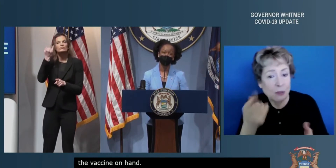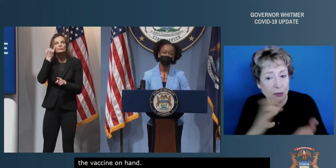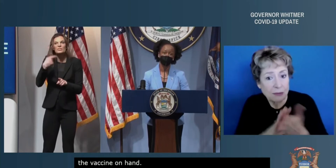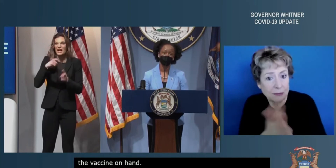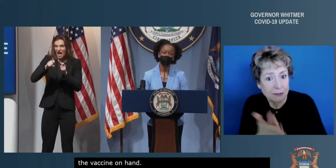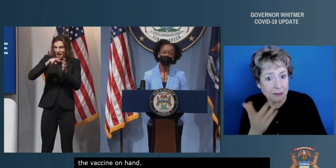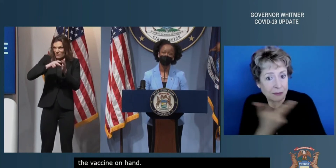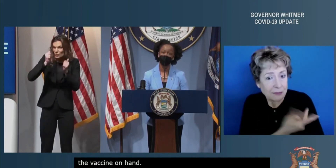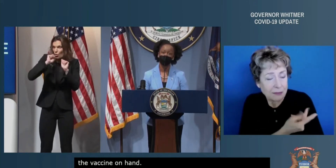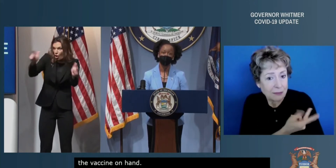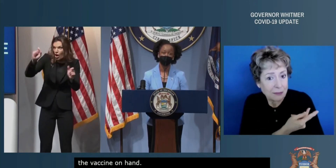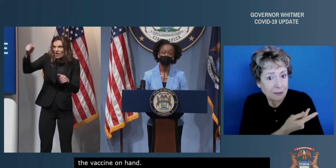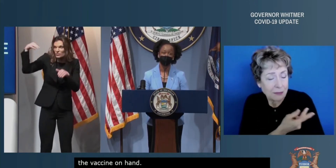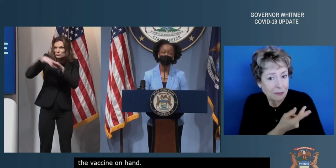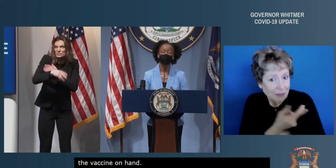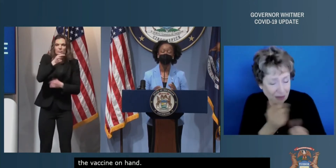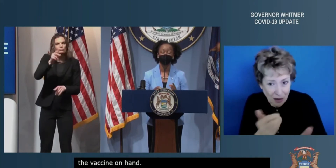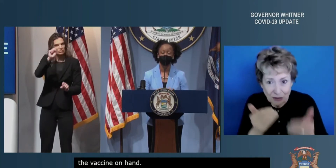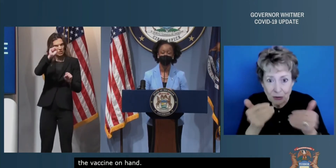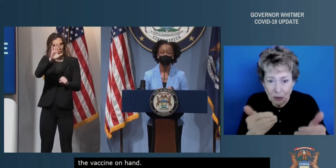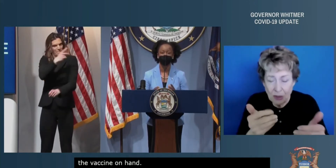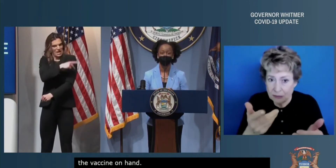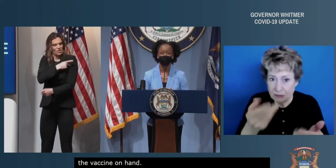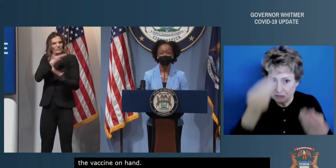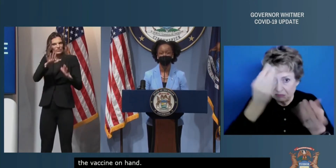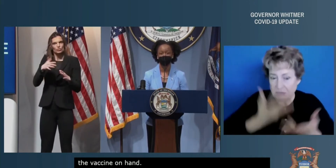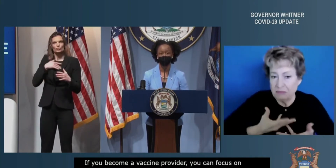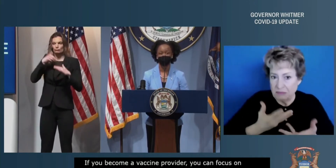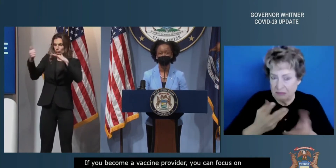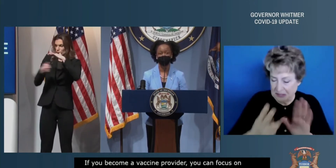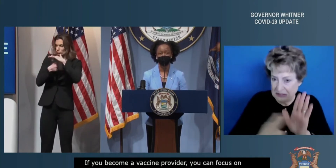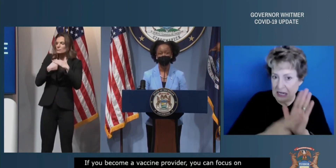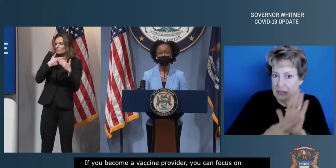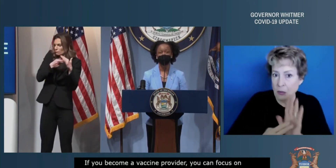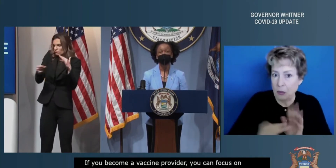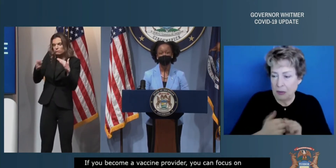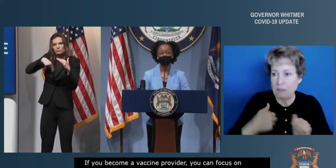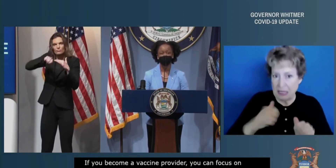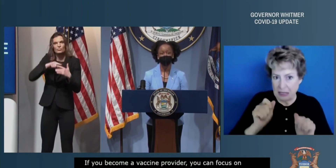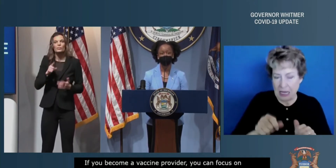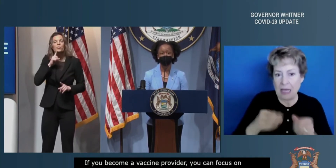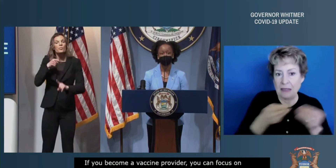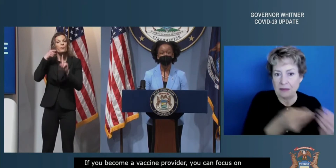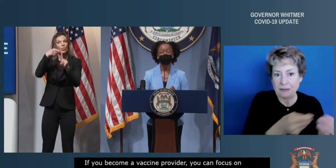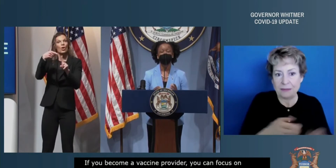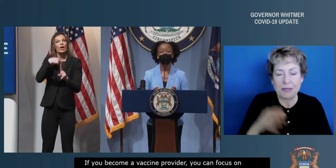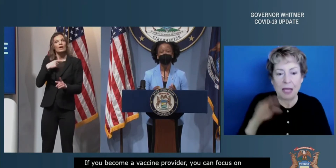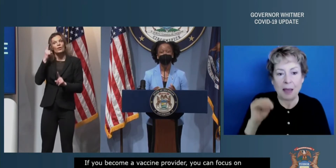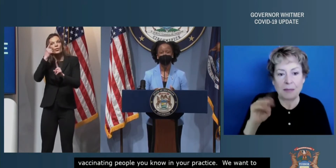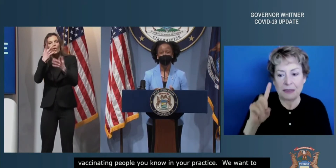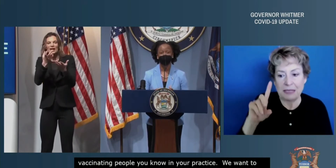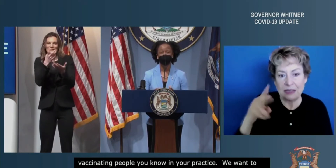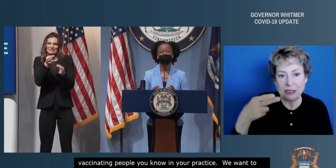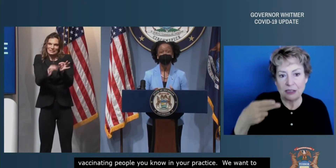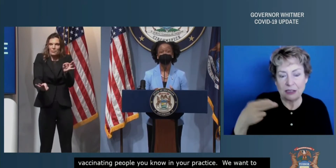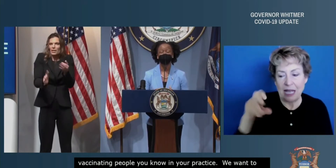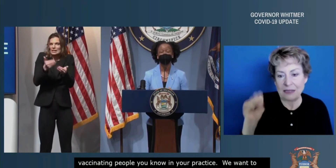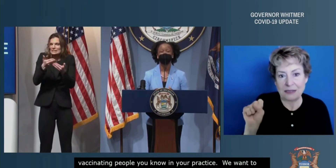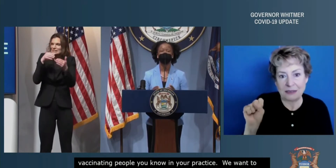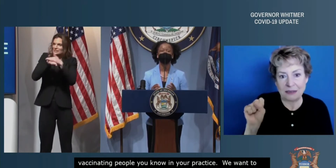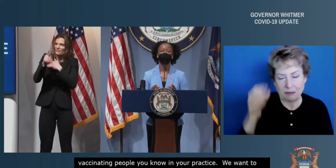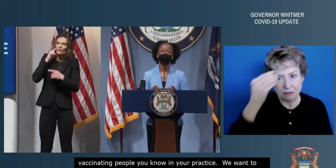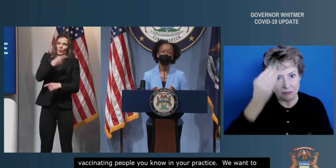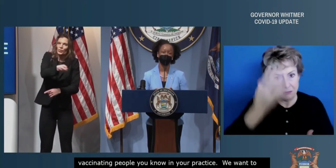We at MDHHS want to make the process as simple as possible for doctors, and in doing so, make vaccines